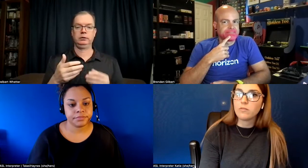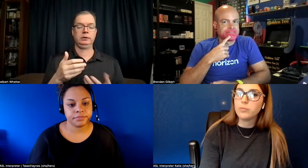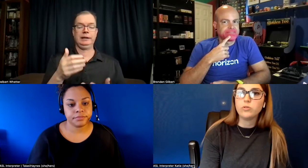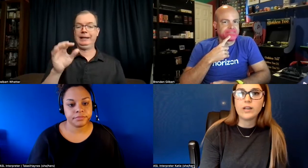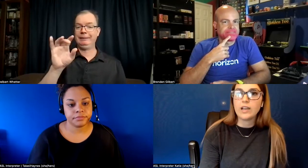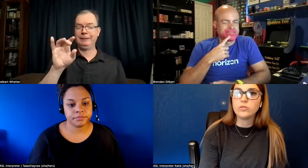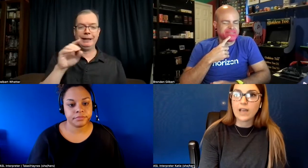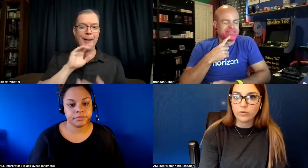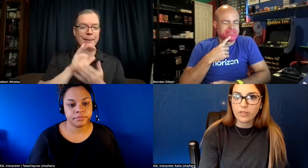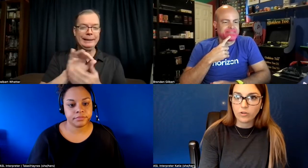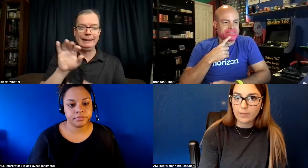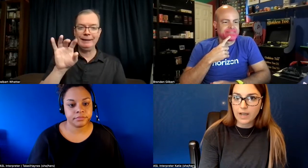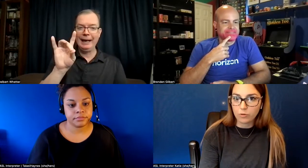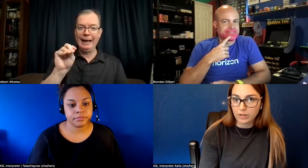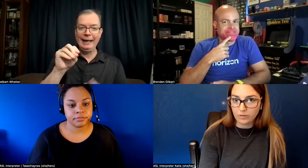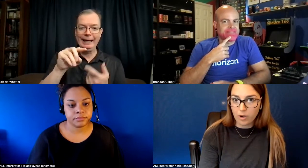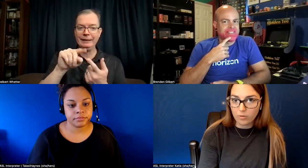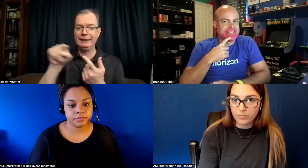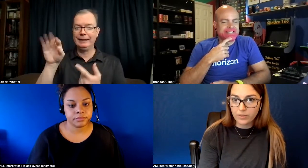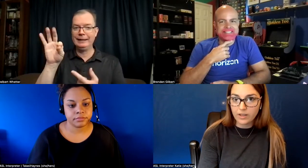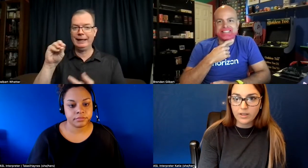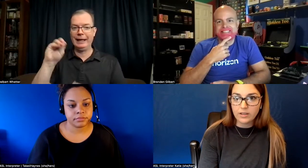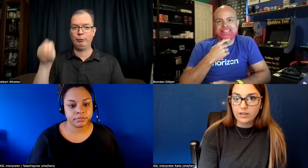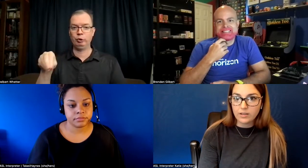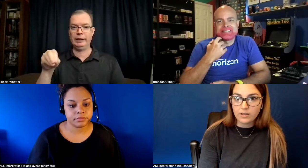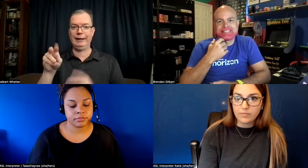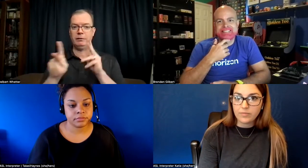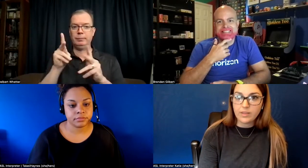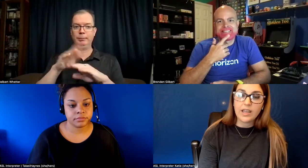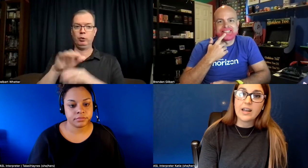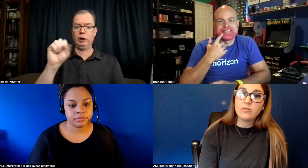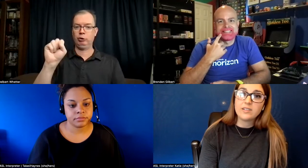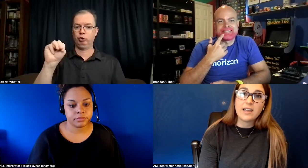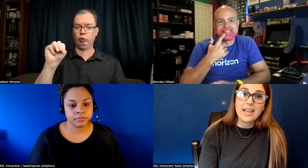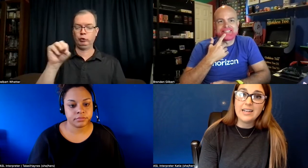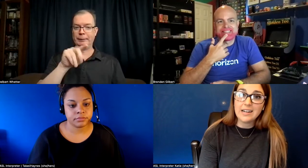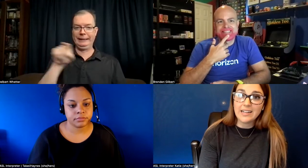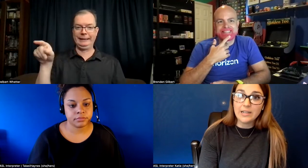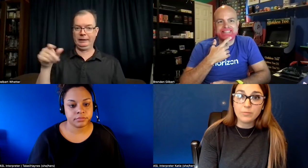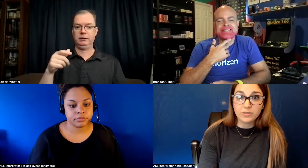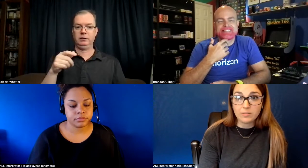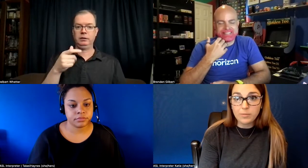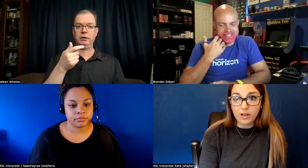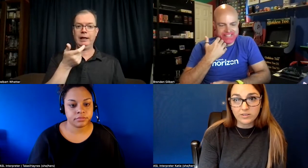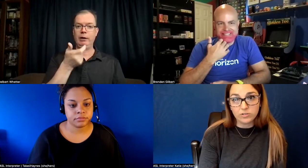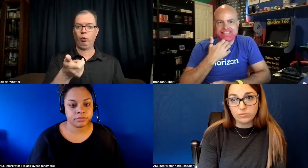lot of people who cannot use sound on their laptop working from home and i would say 80 90 percent of people on zoom